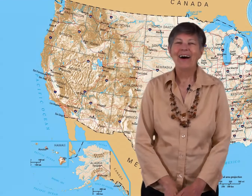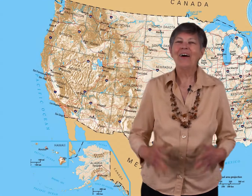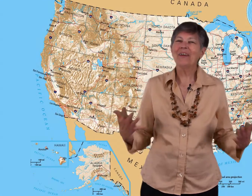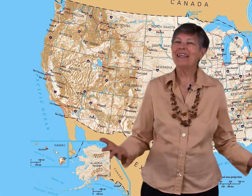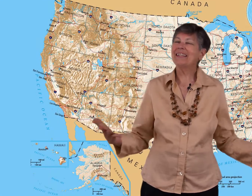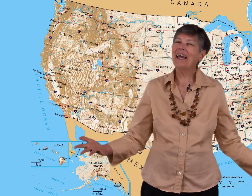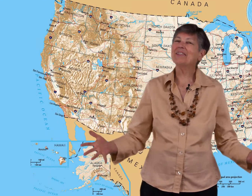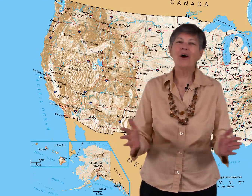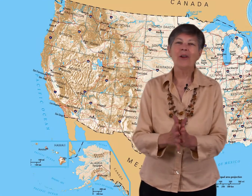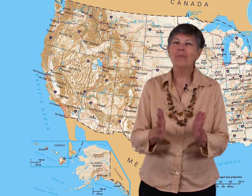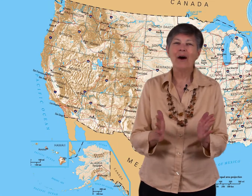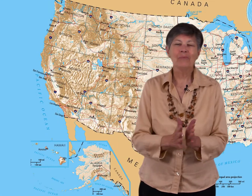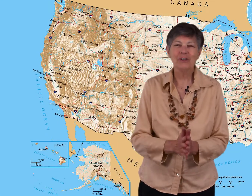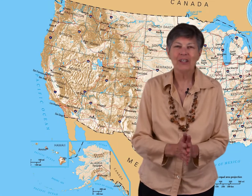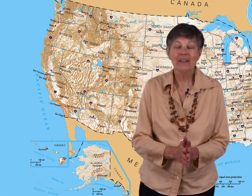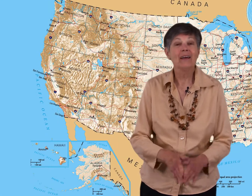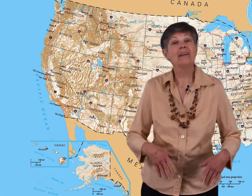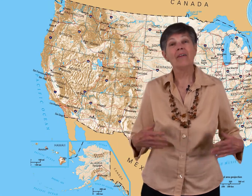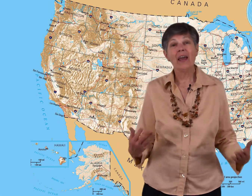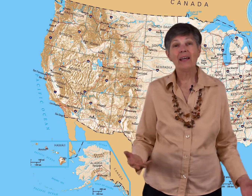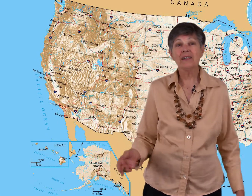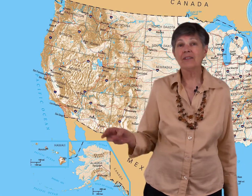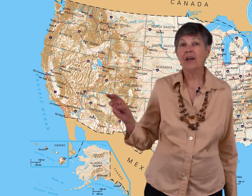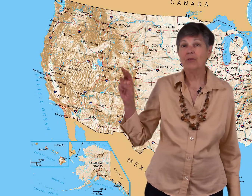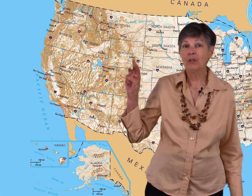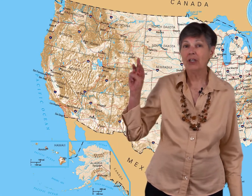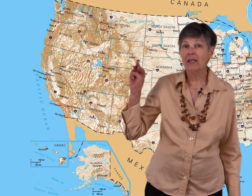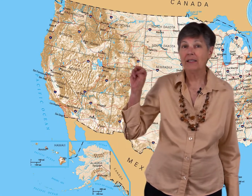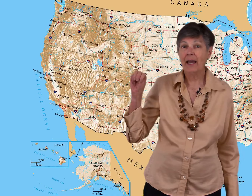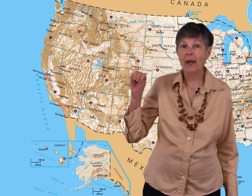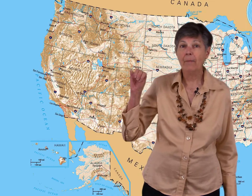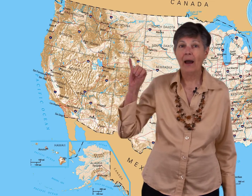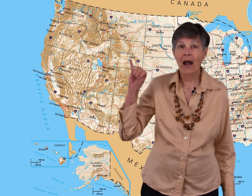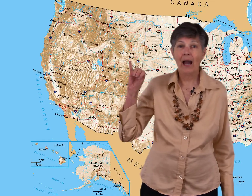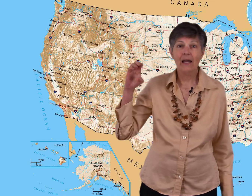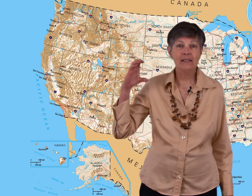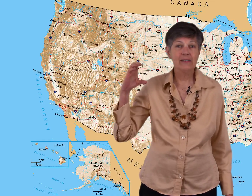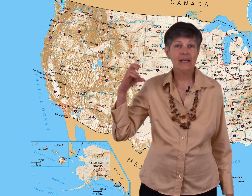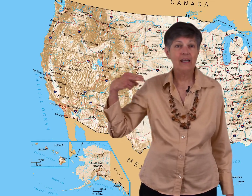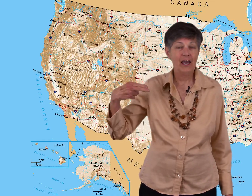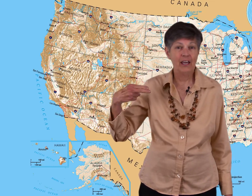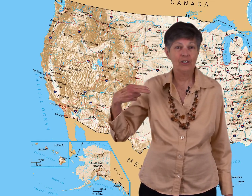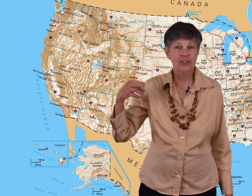Okay, today is all about Michigan. Now, the ASL sign for Michigan is M-I-C-H.